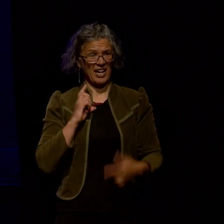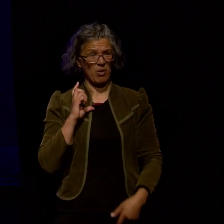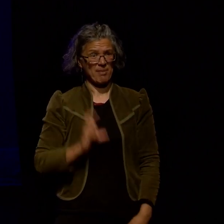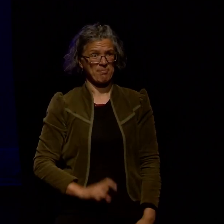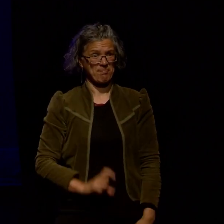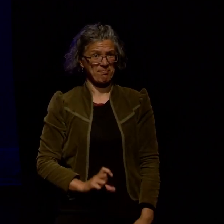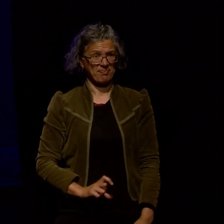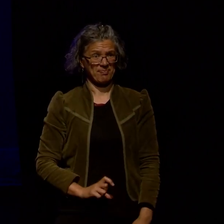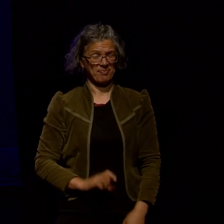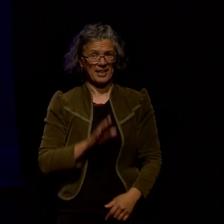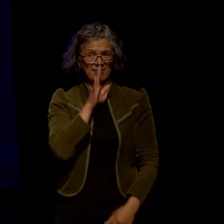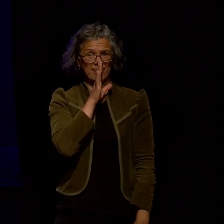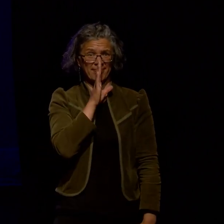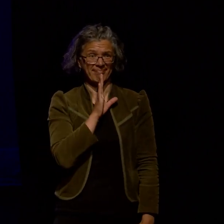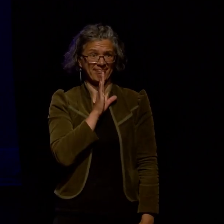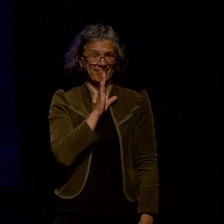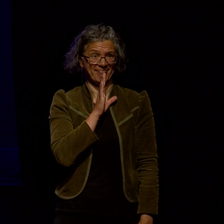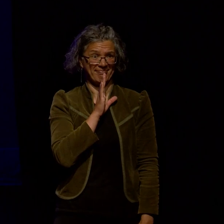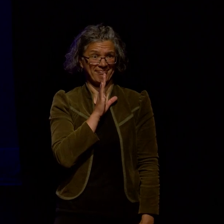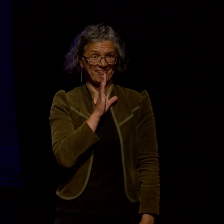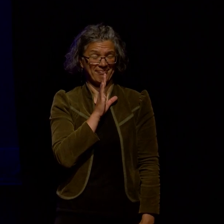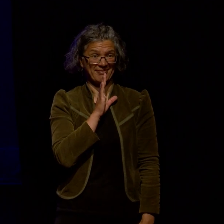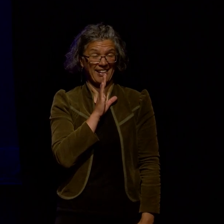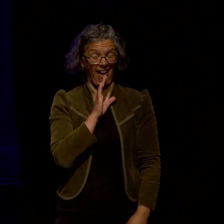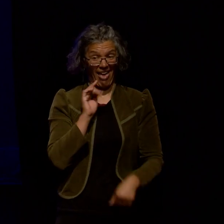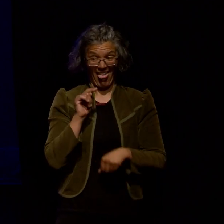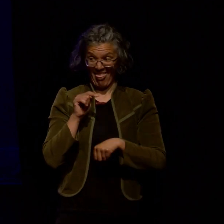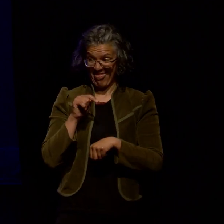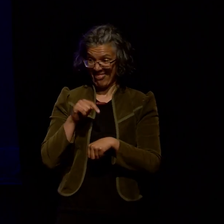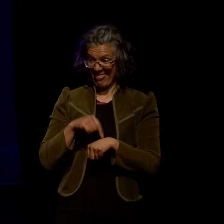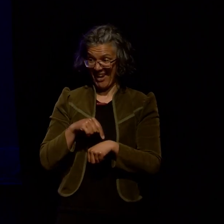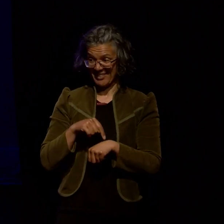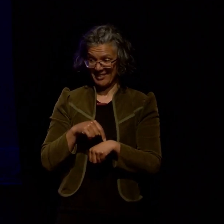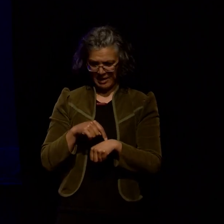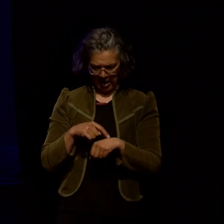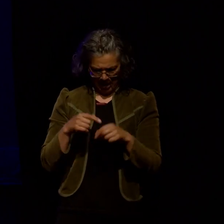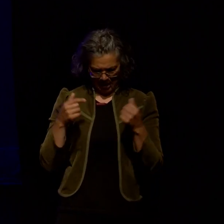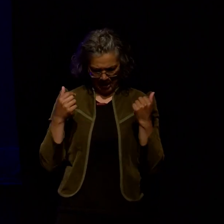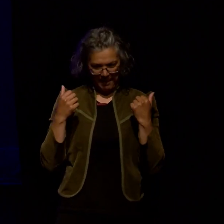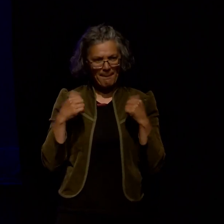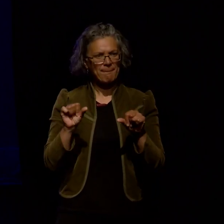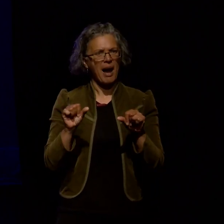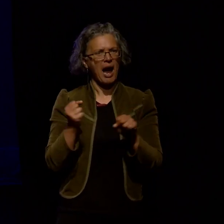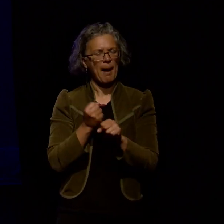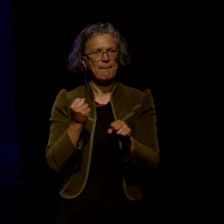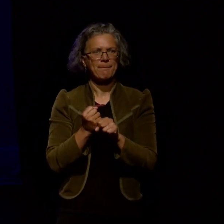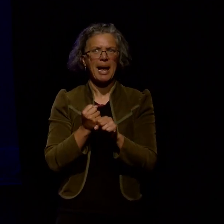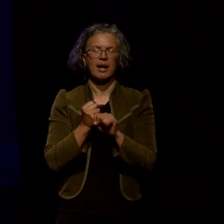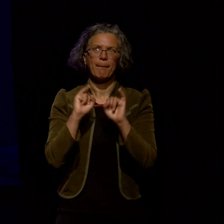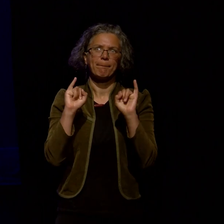and and here right there is where I made probably the biggest mistake of the project